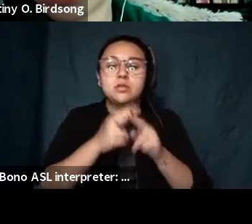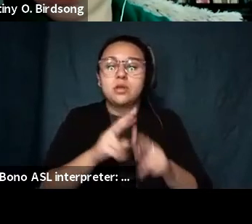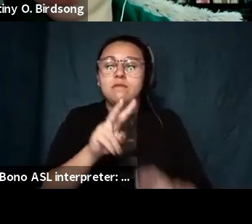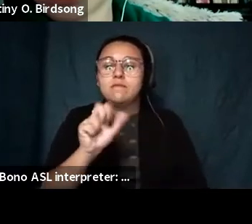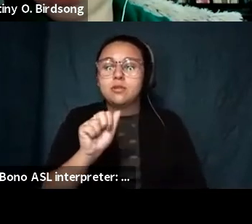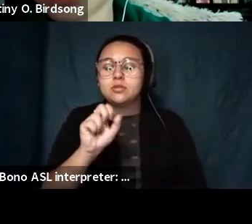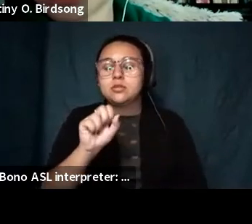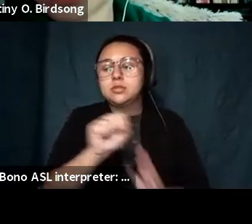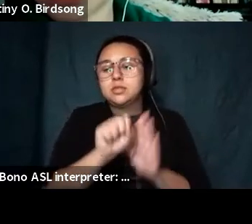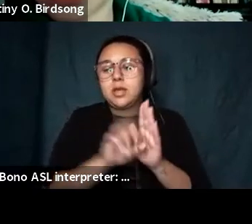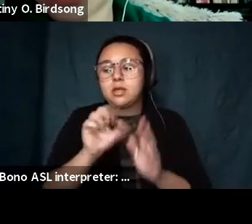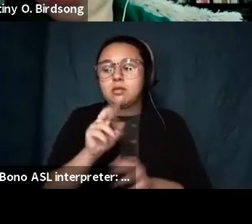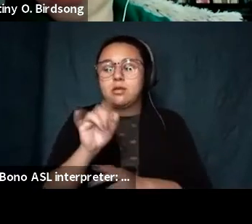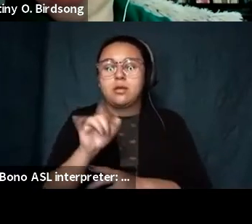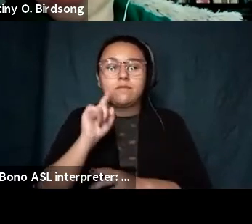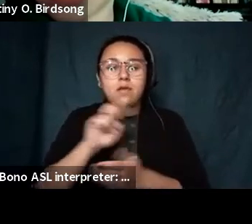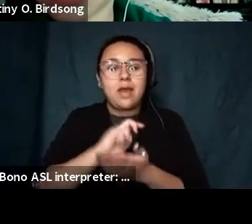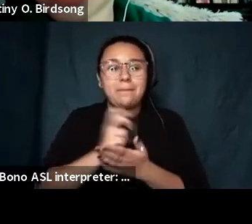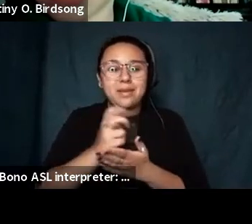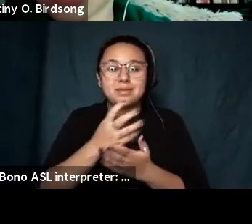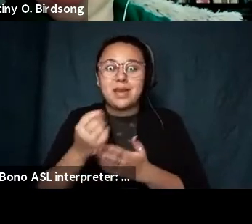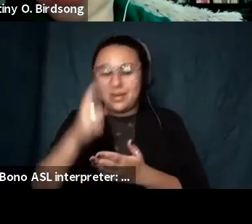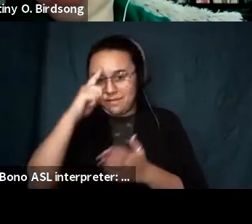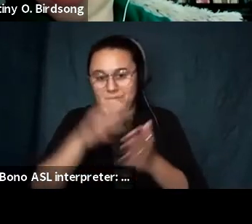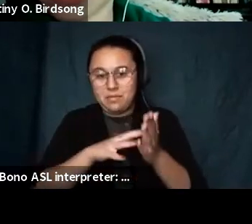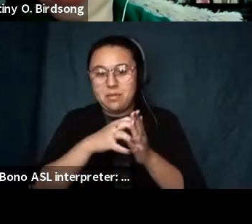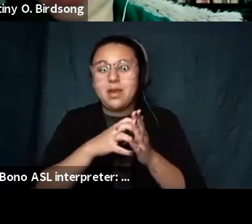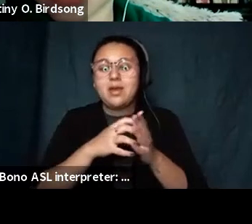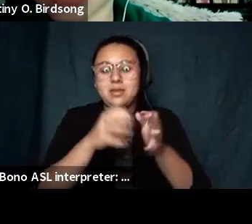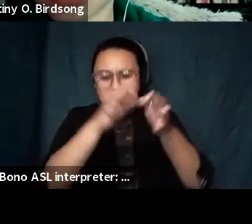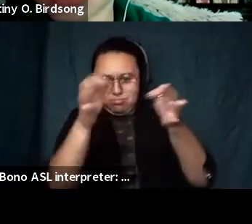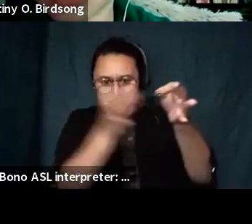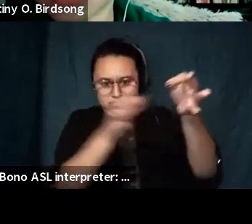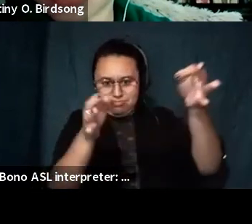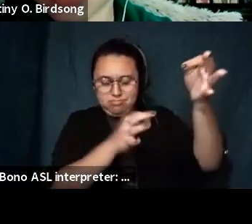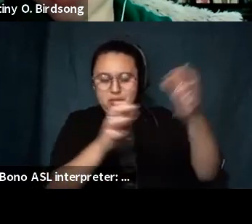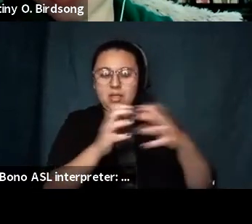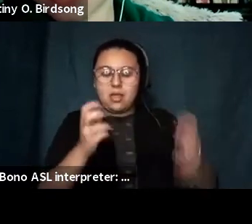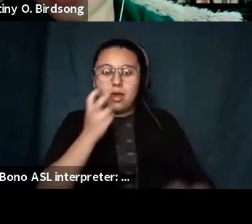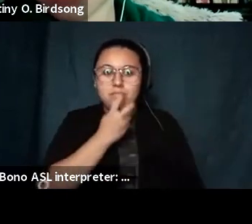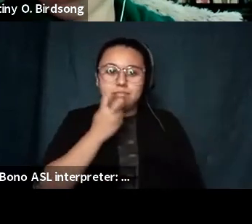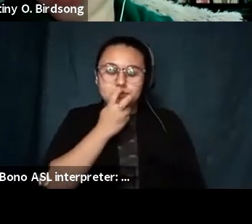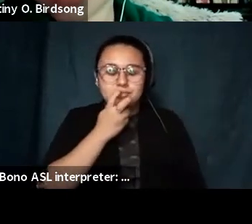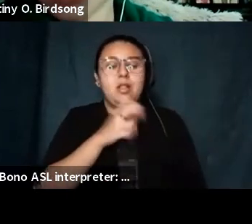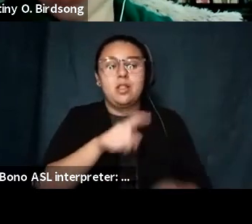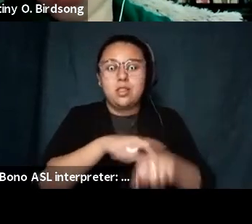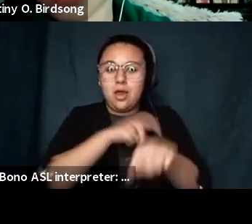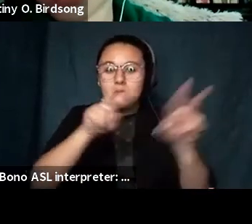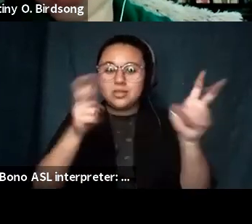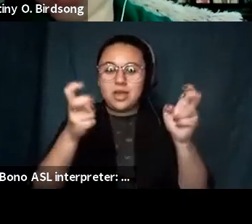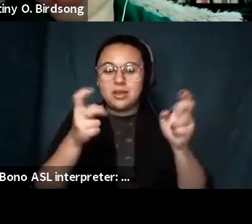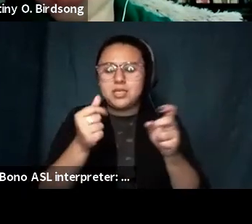epileptics and feeble-minded um which is a lot for a cover because it's a mouthful of a title it's a long title it's kind of a dark